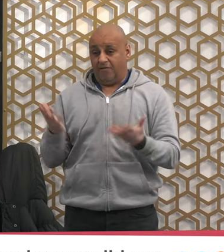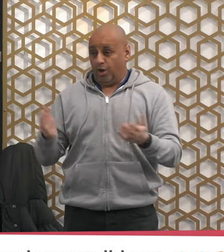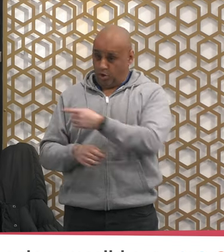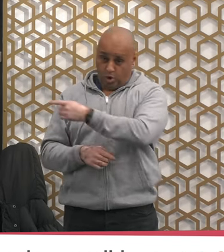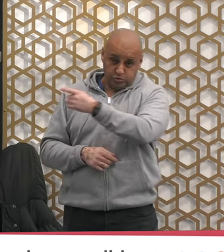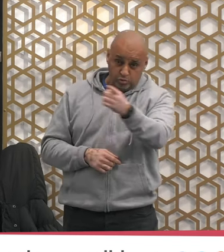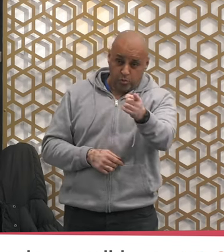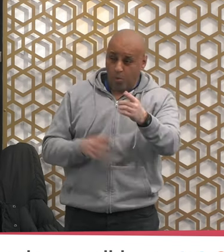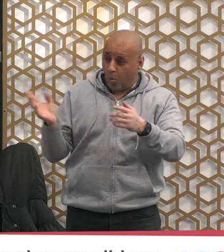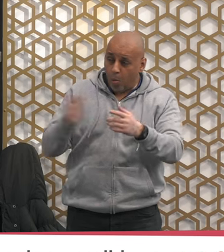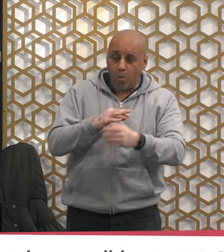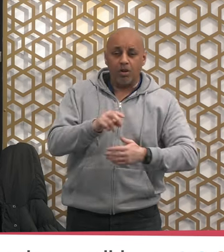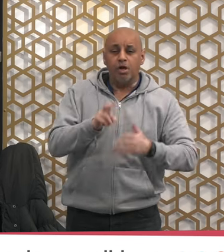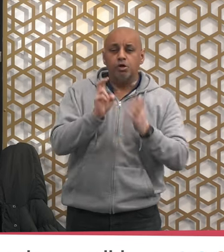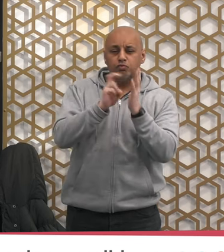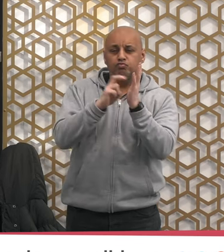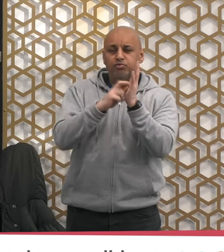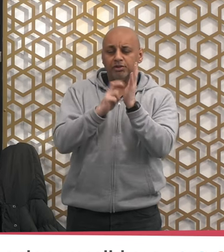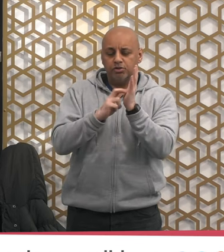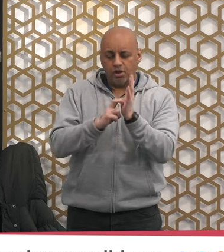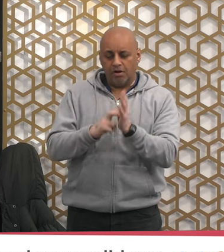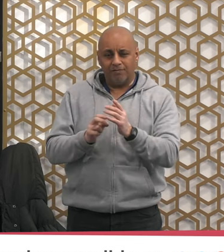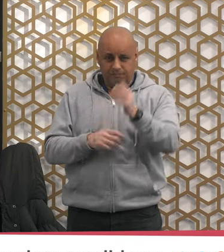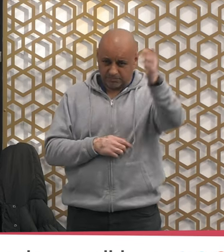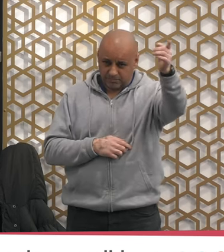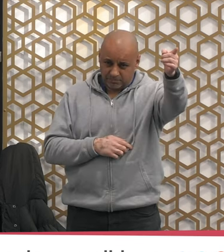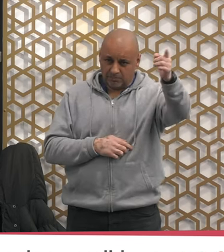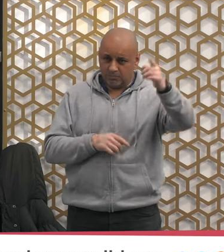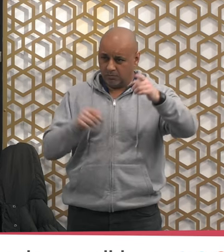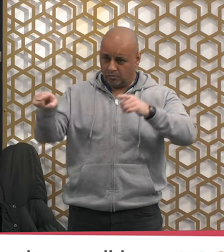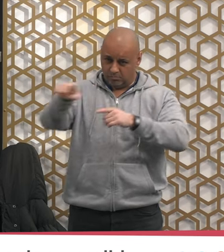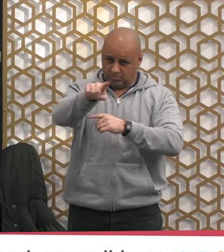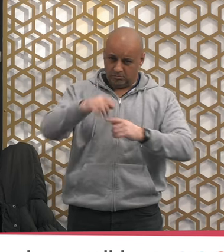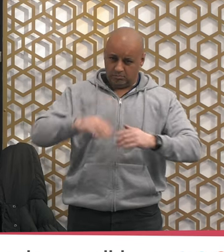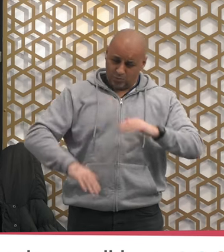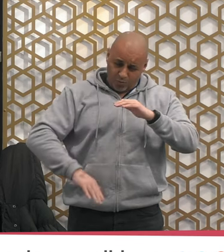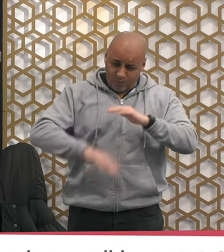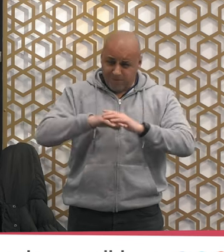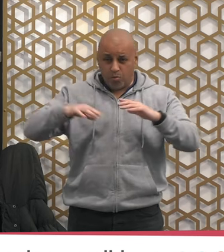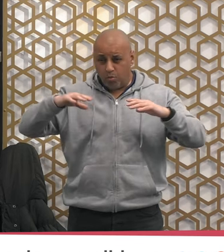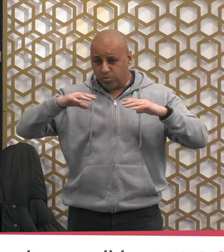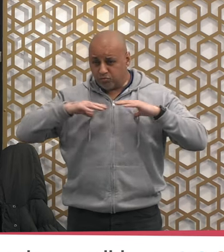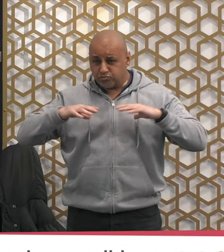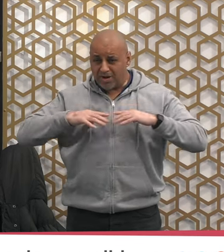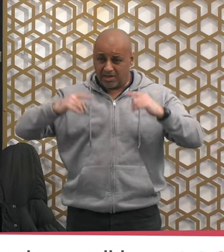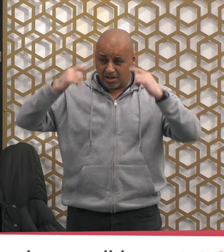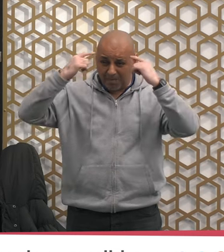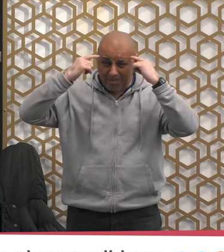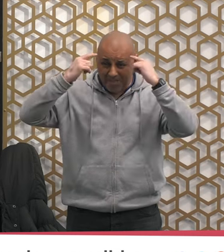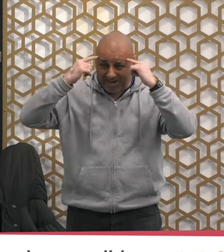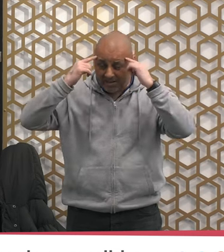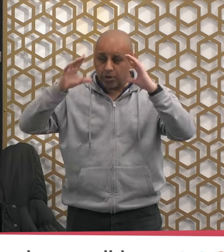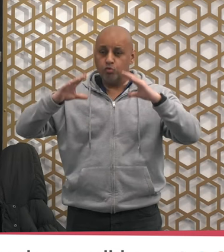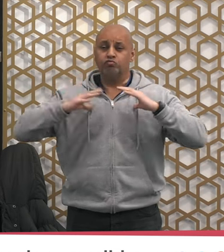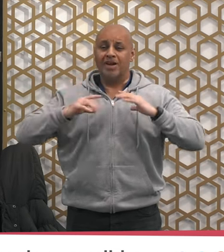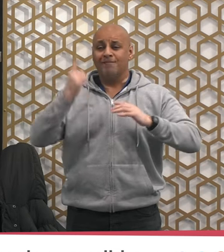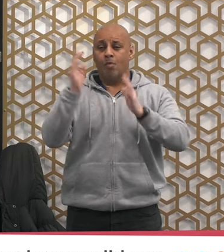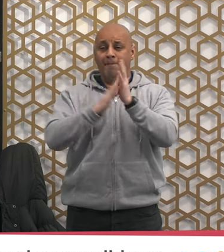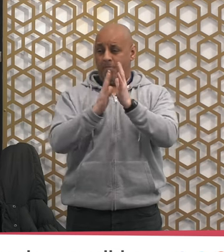benefit so that you are fully mentally ready to enter into the month of Ramadan so that you can make the most of that